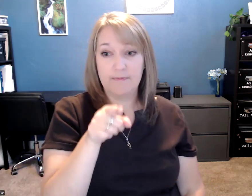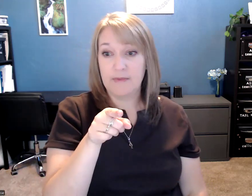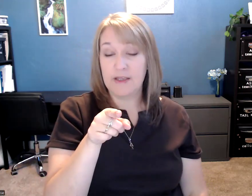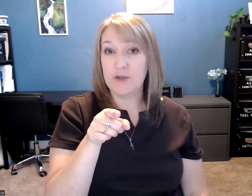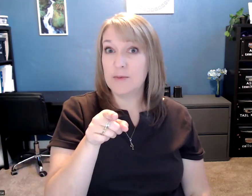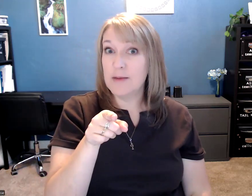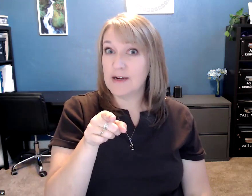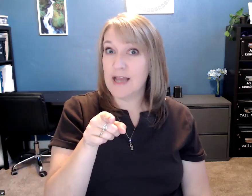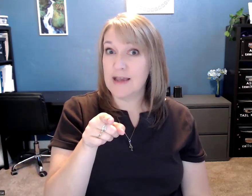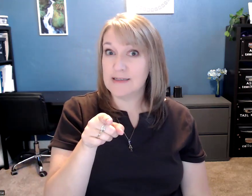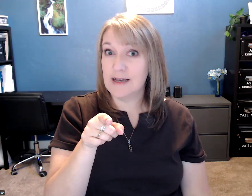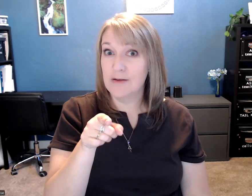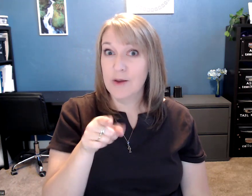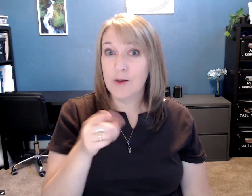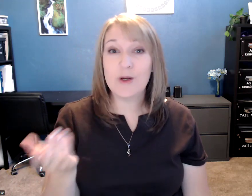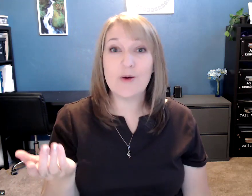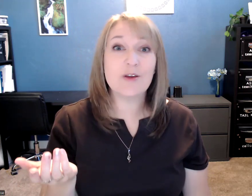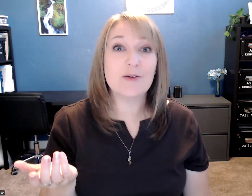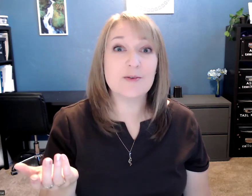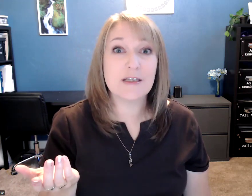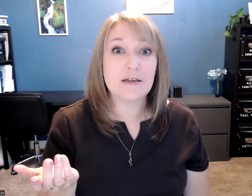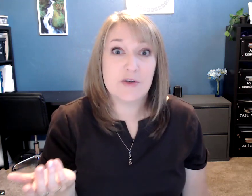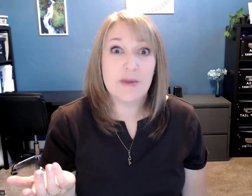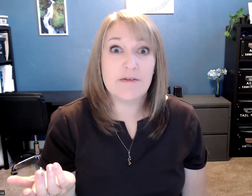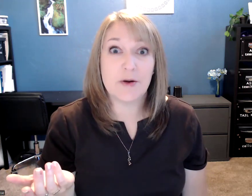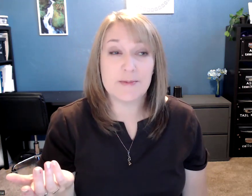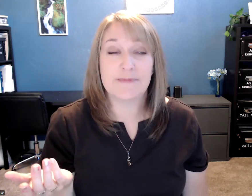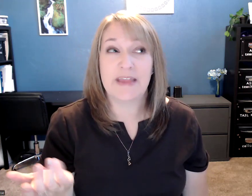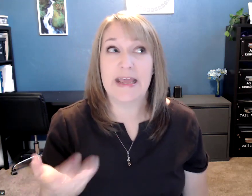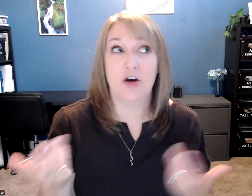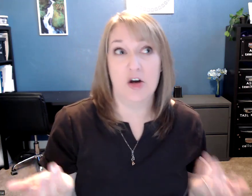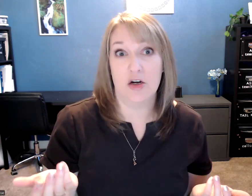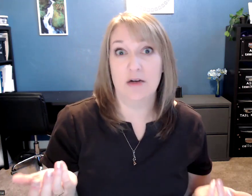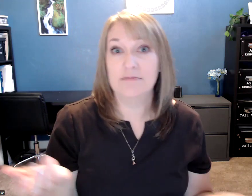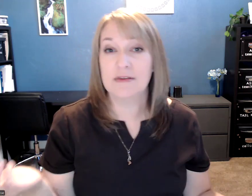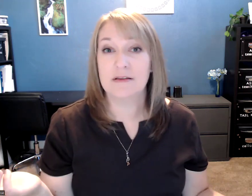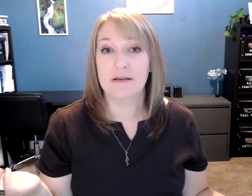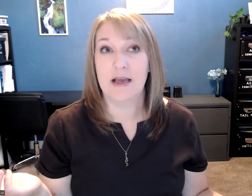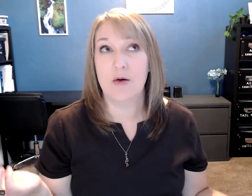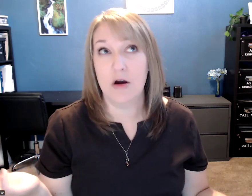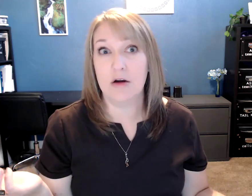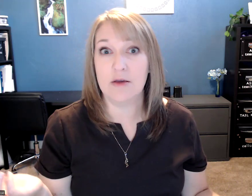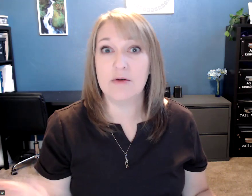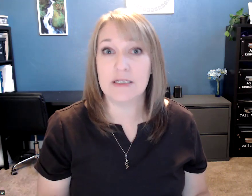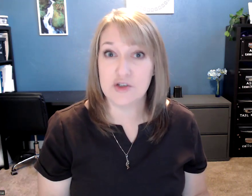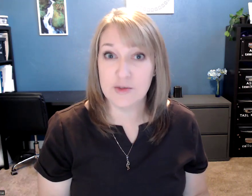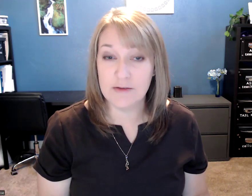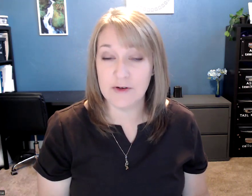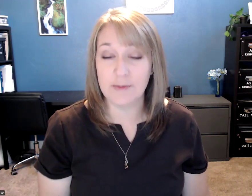And you remember in ASL, we don't use to be verbs and are, how are you is a to be verb.